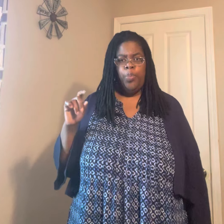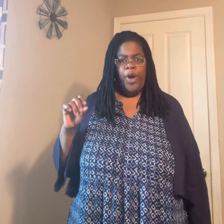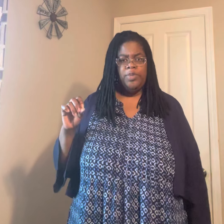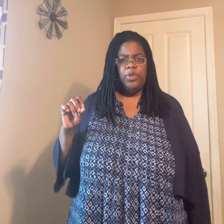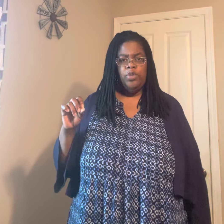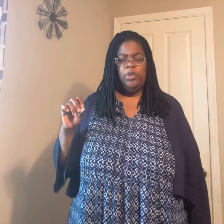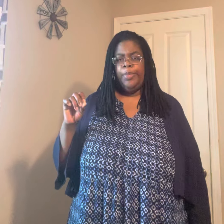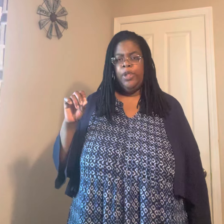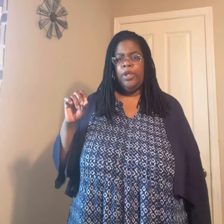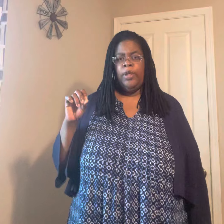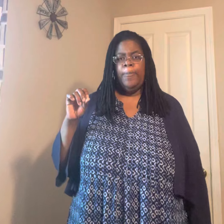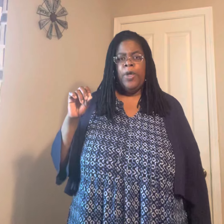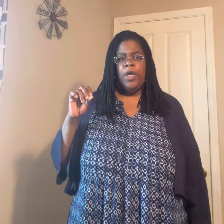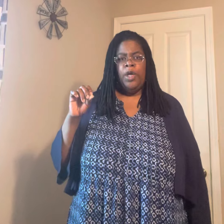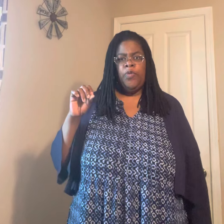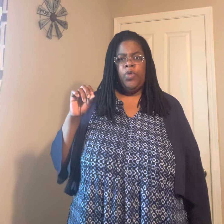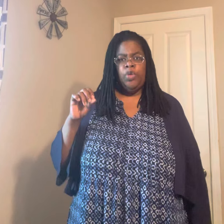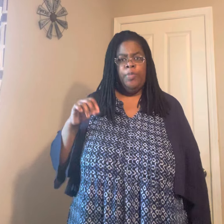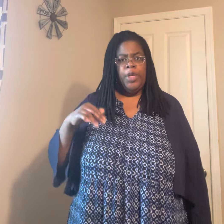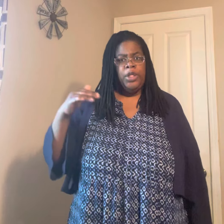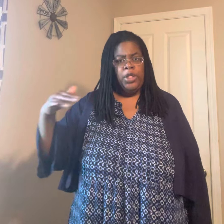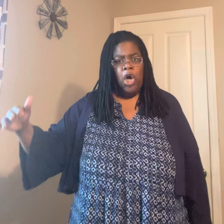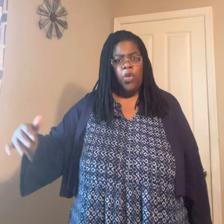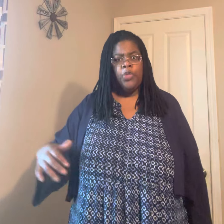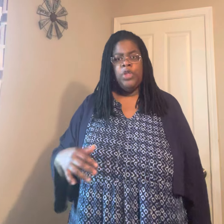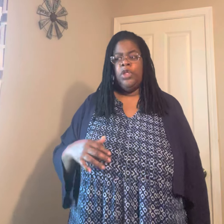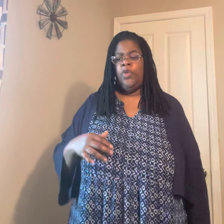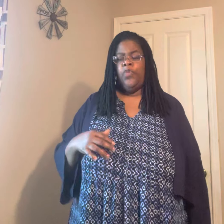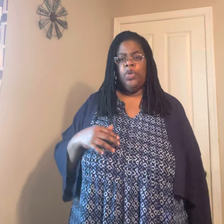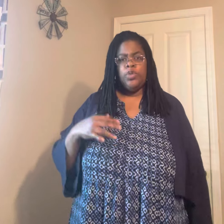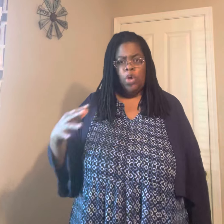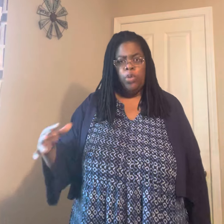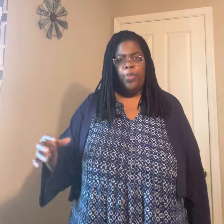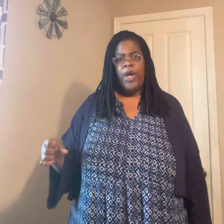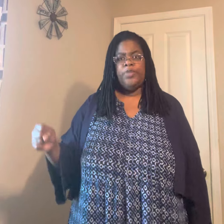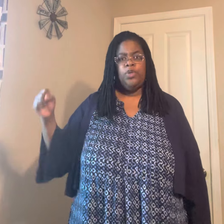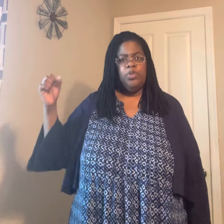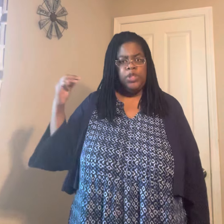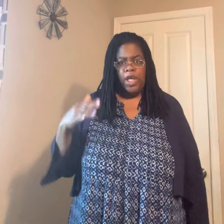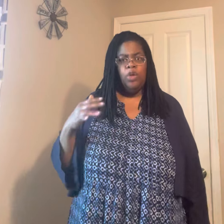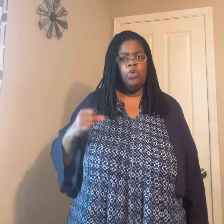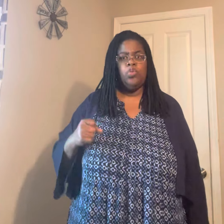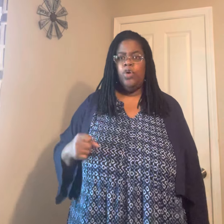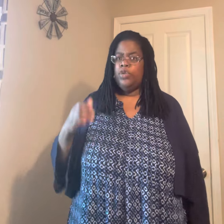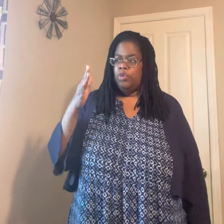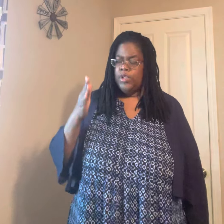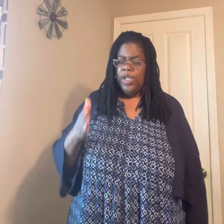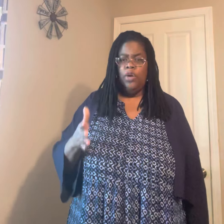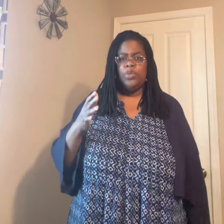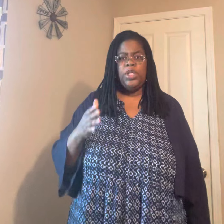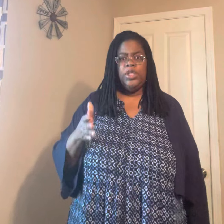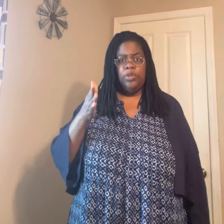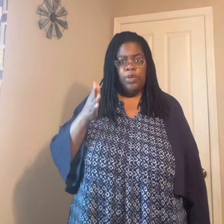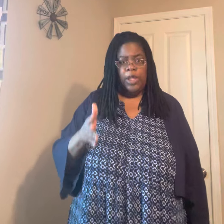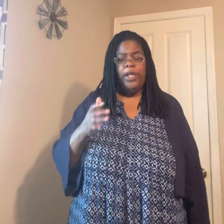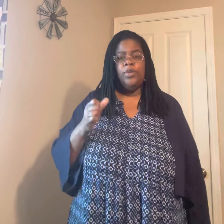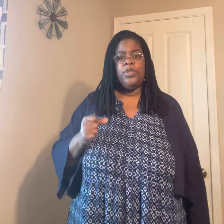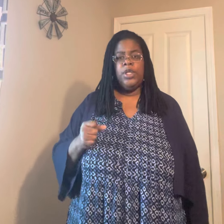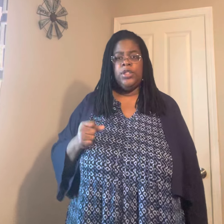prosper you and for you to be in good health and for your soul to prosper. And you stand on those words and you say those things, you declare those things,